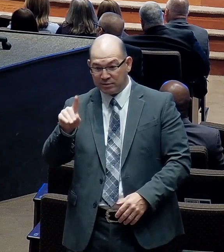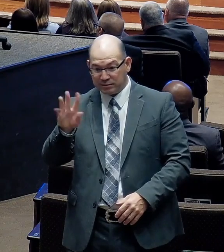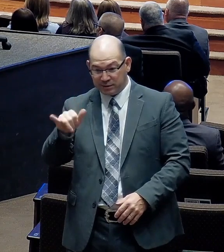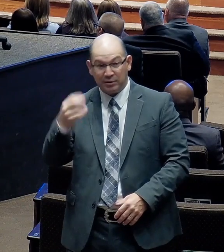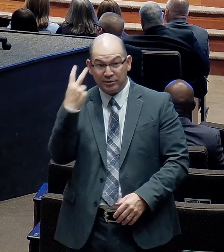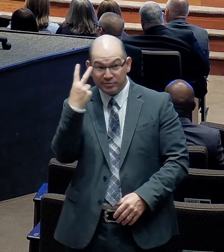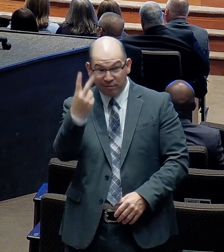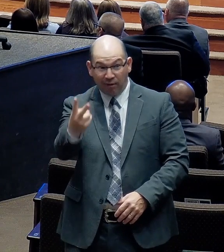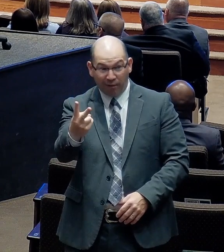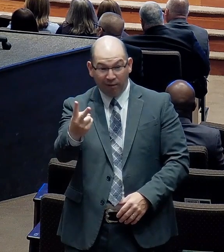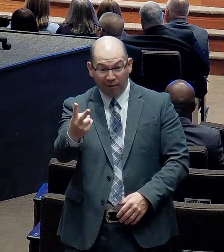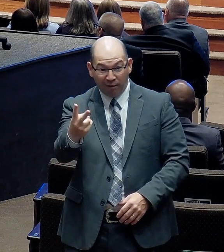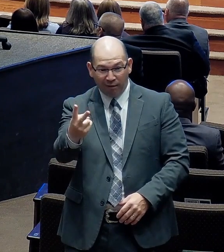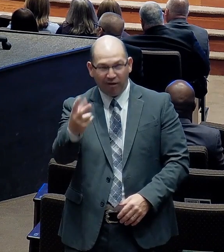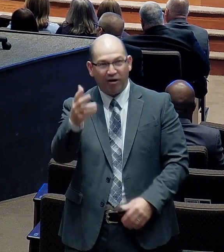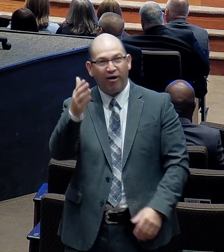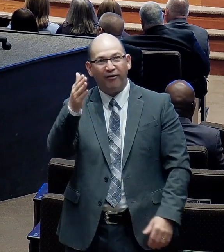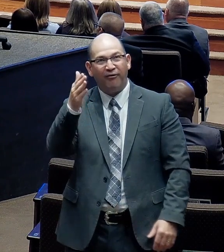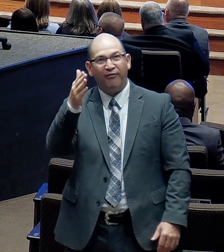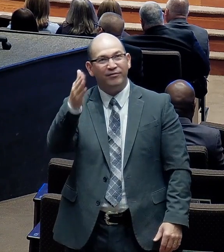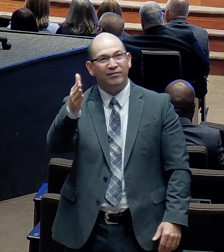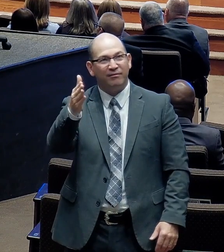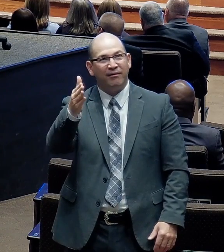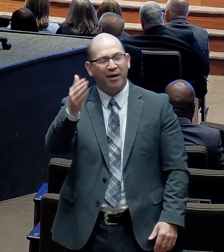And. All I could see. Was a dust bowl.